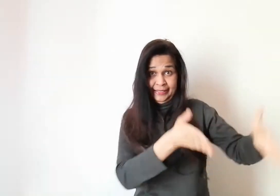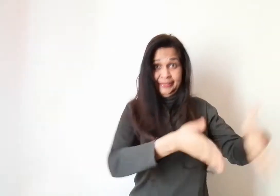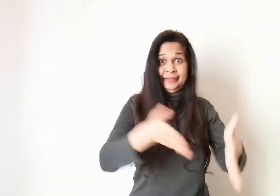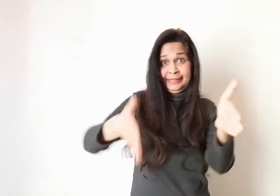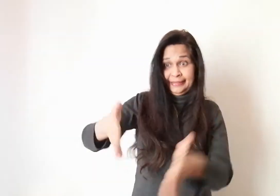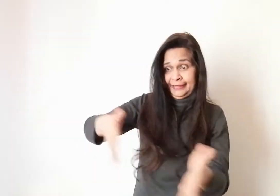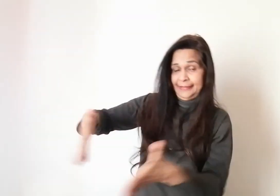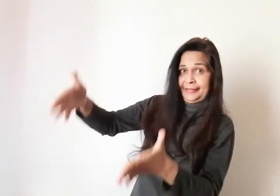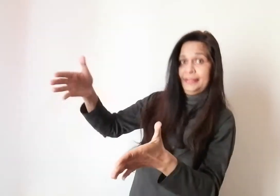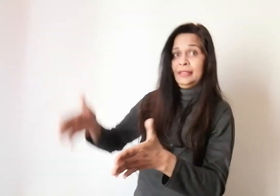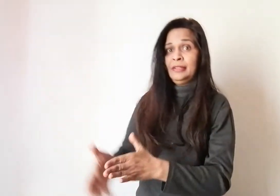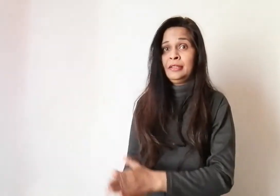Like this.